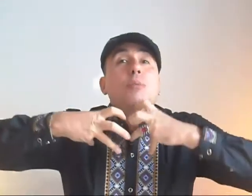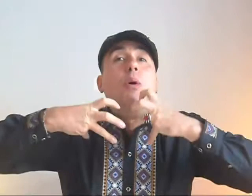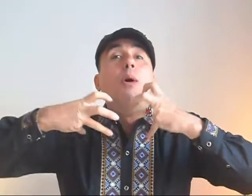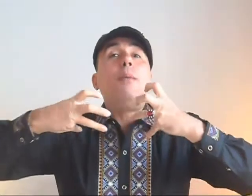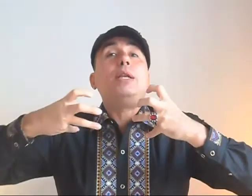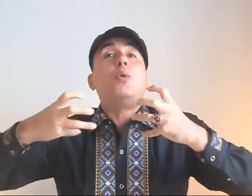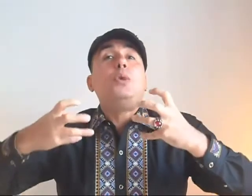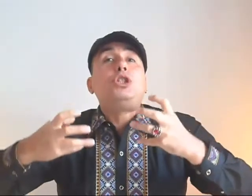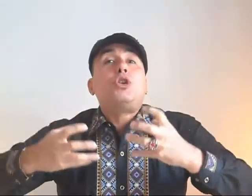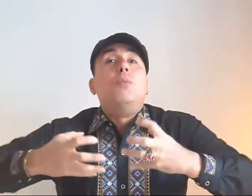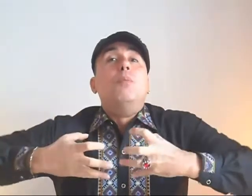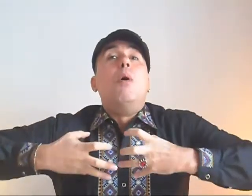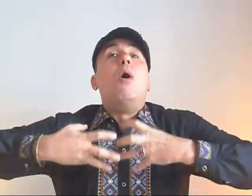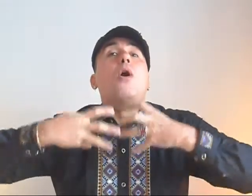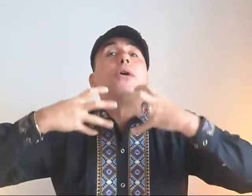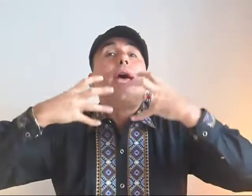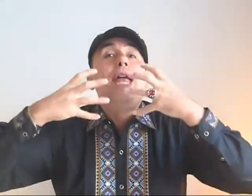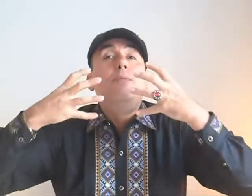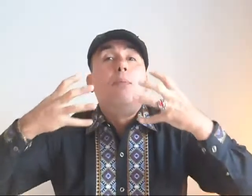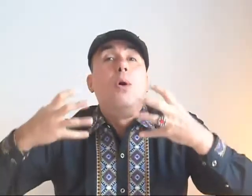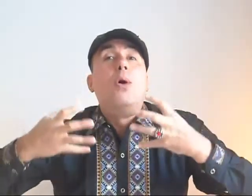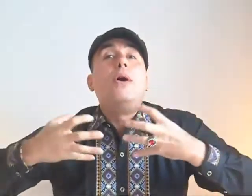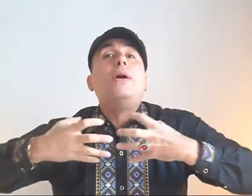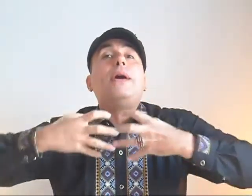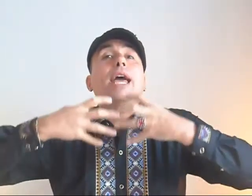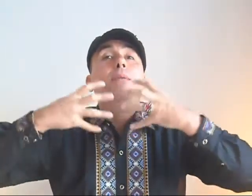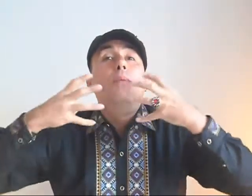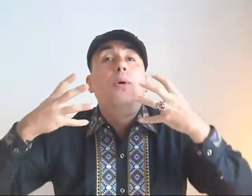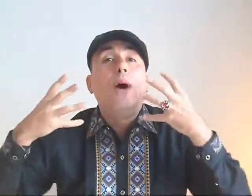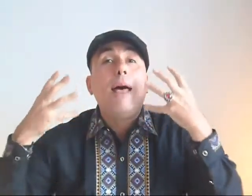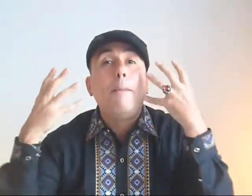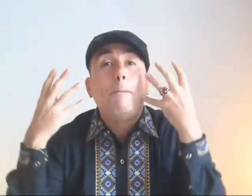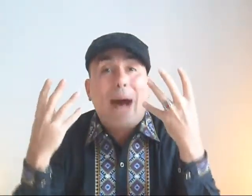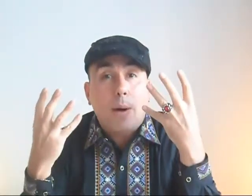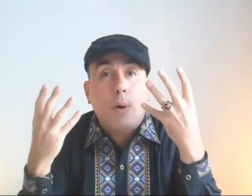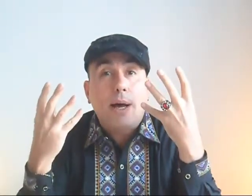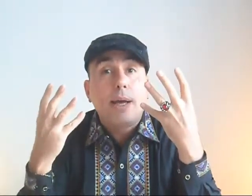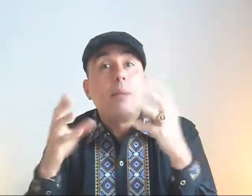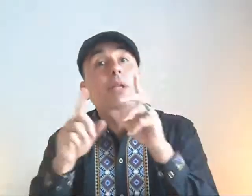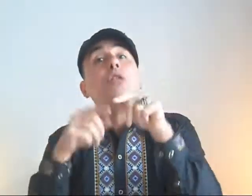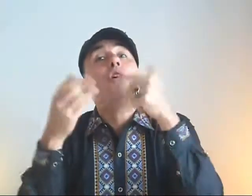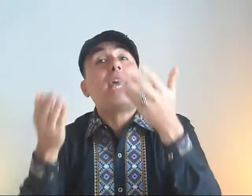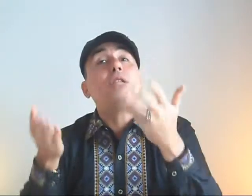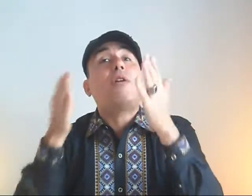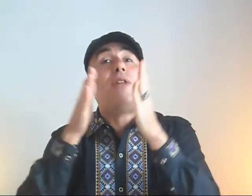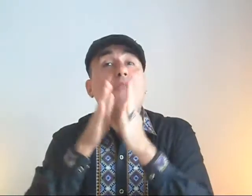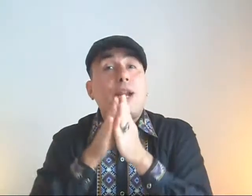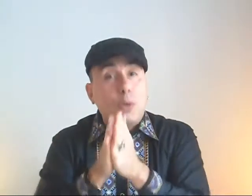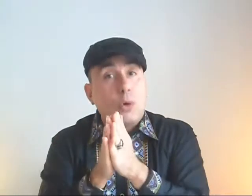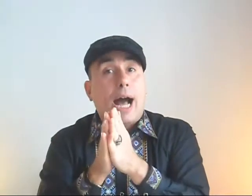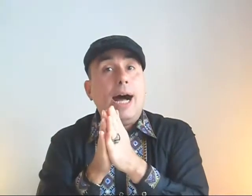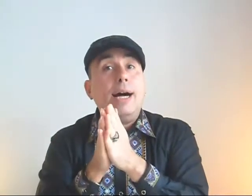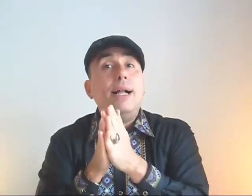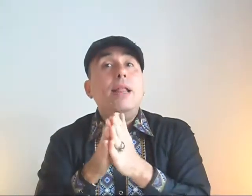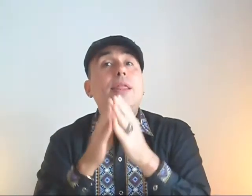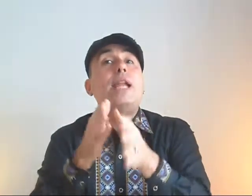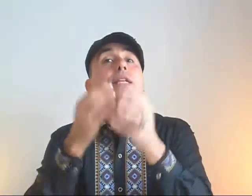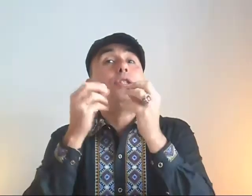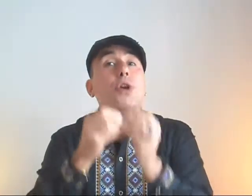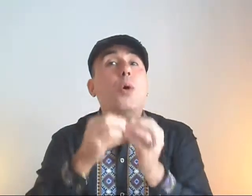moment which more and more and more power. But in the case of la farruca, there is no